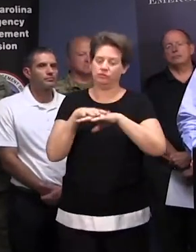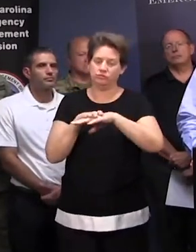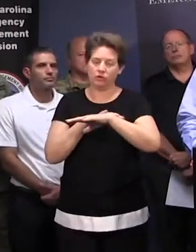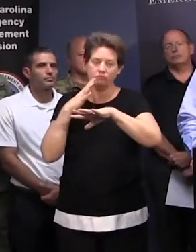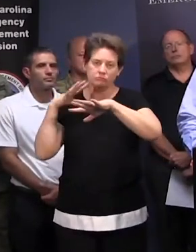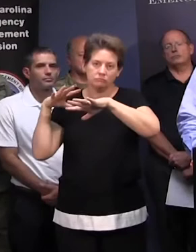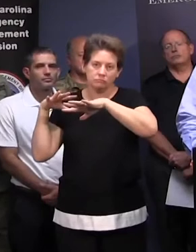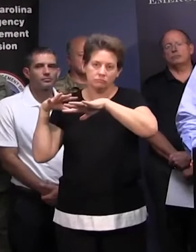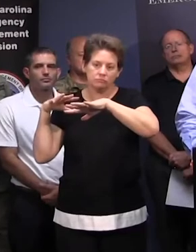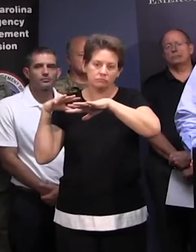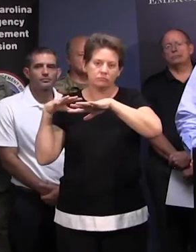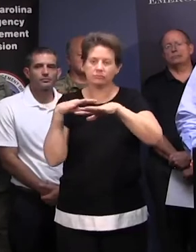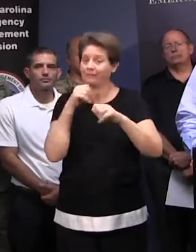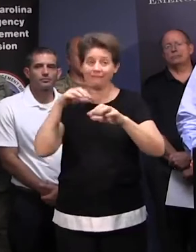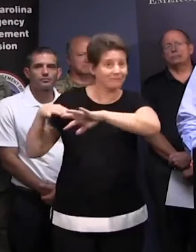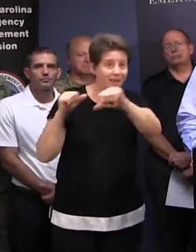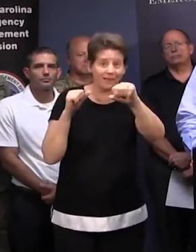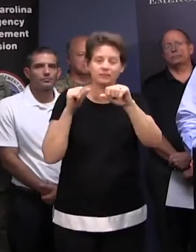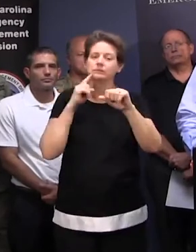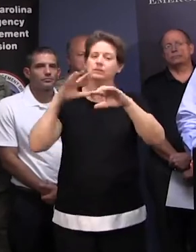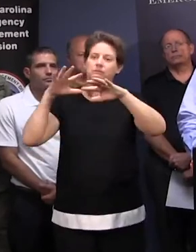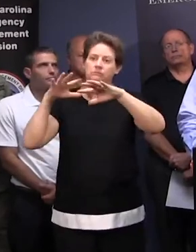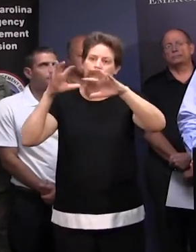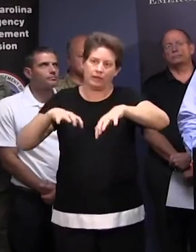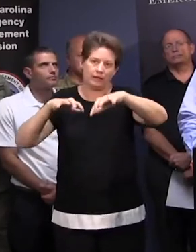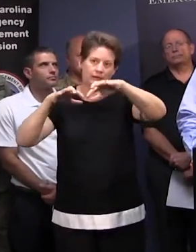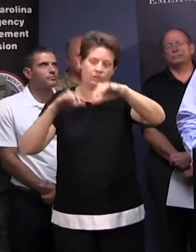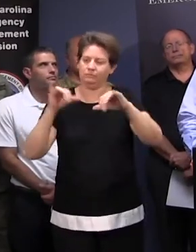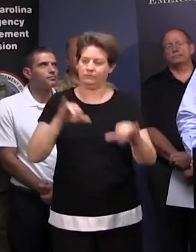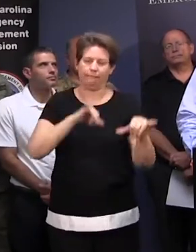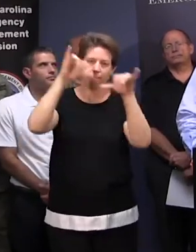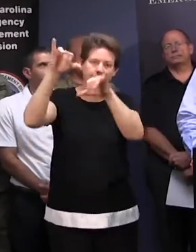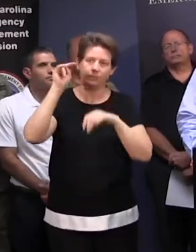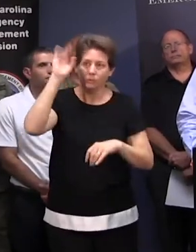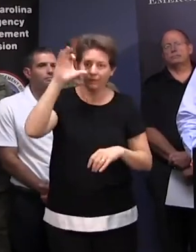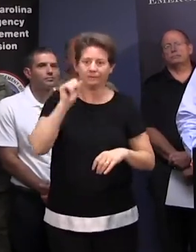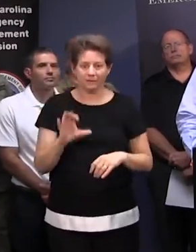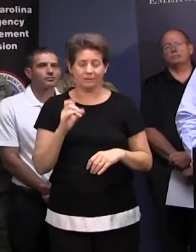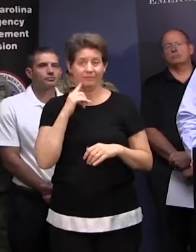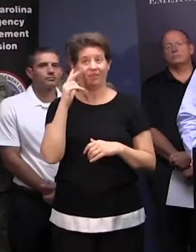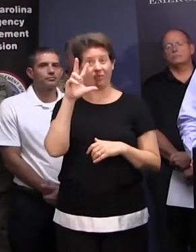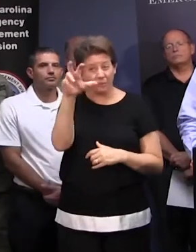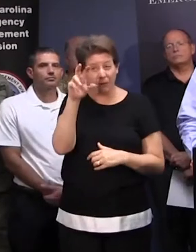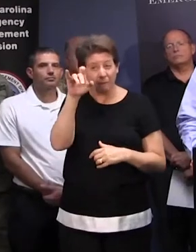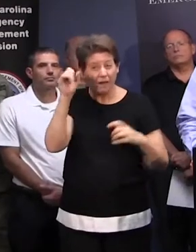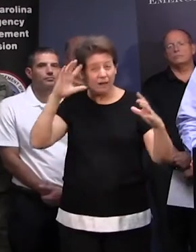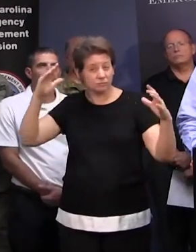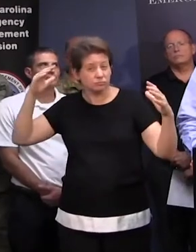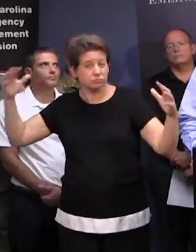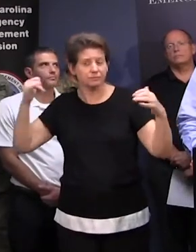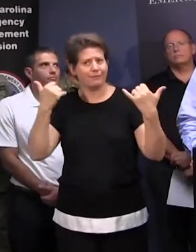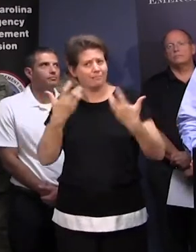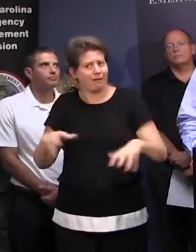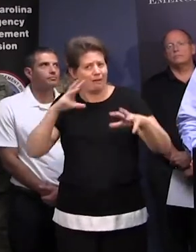across the state. It'll be dropping rain the whole time, and it's doing the same thing in North Carolina. It's about 300 miles wide. That's a lot of water to